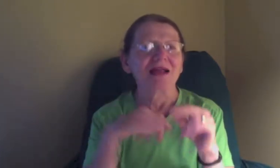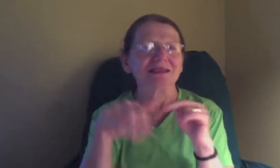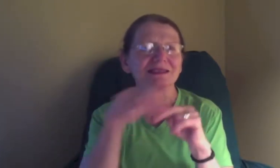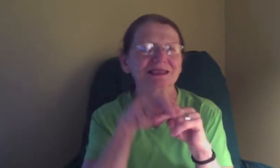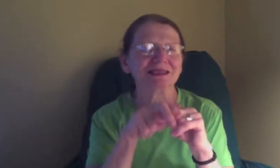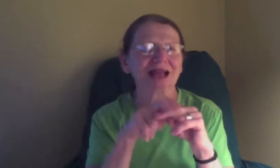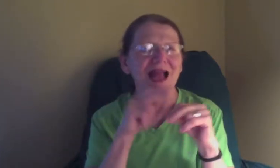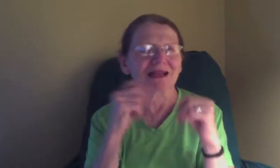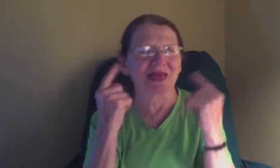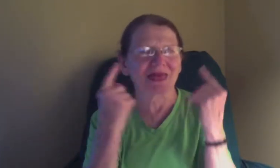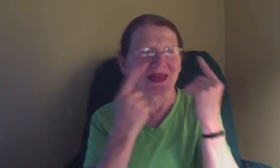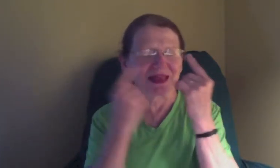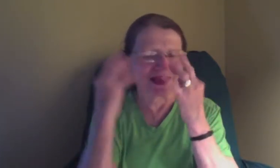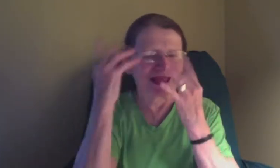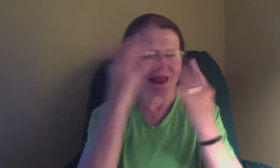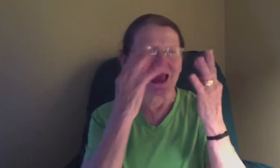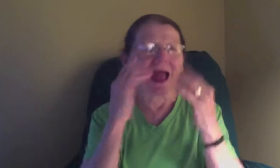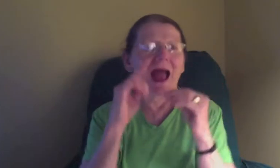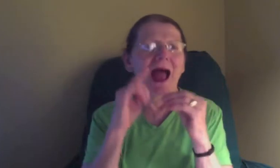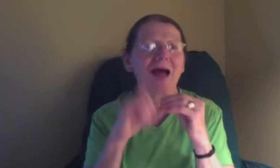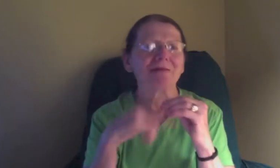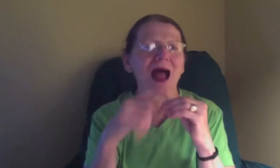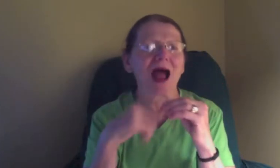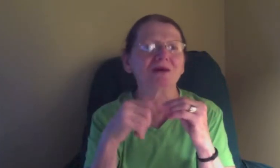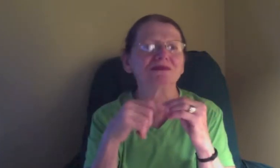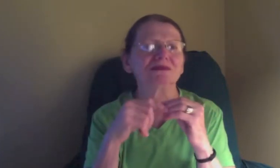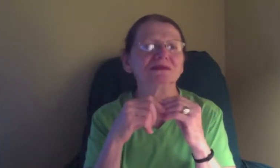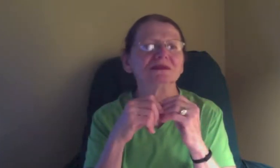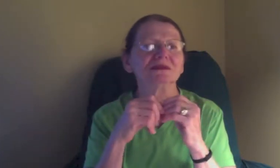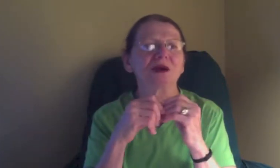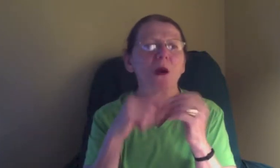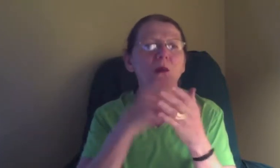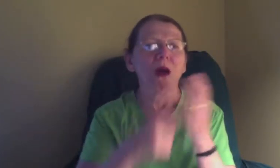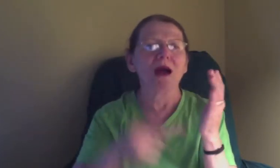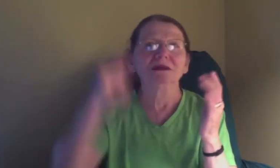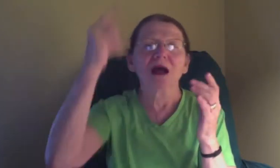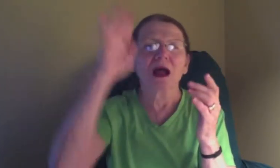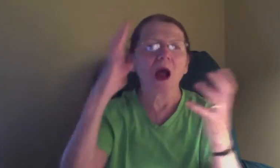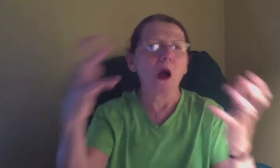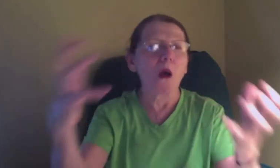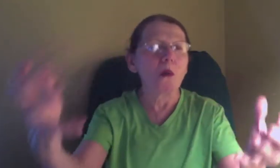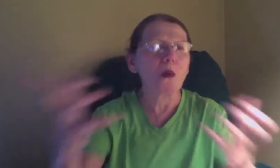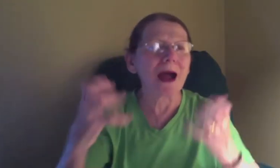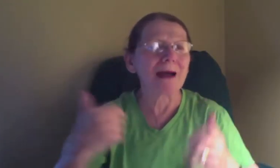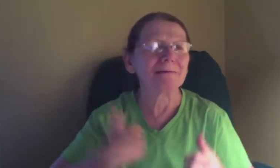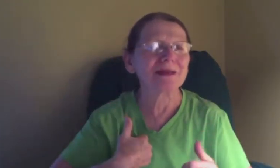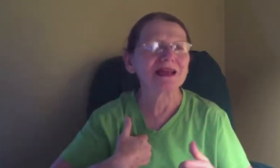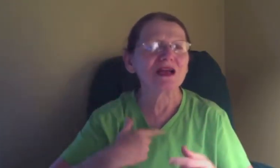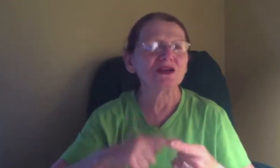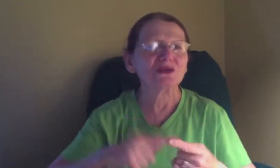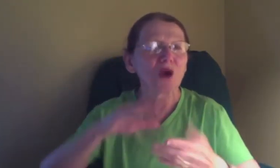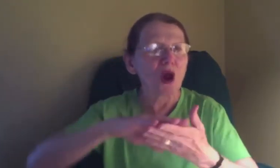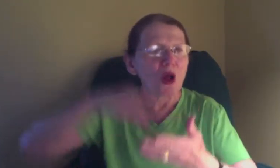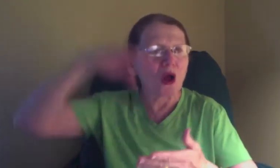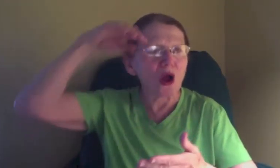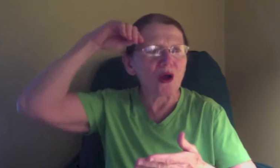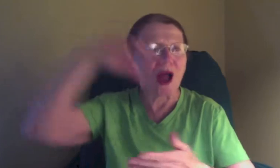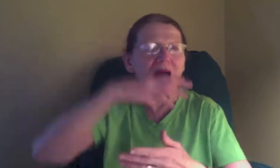think I have been around for a long time,